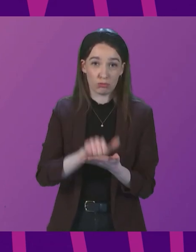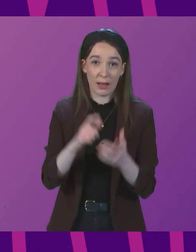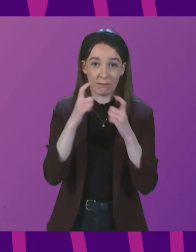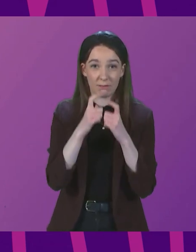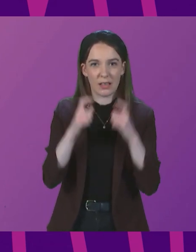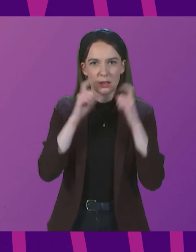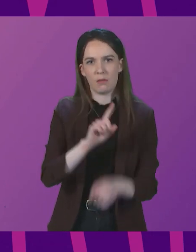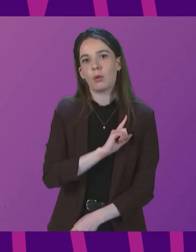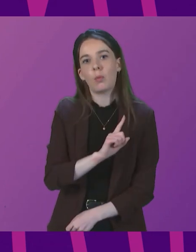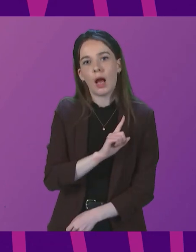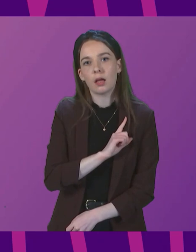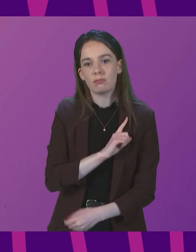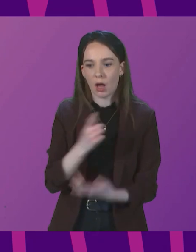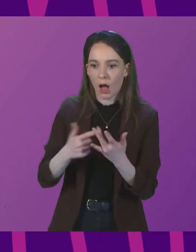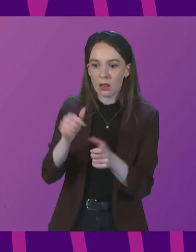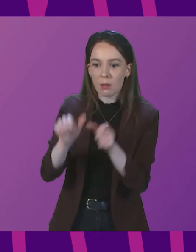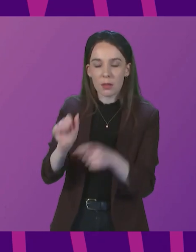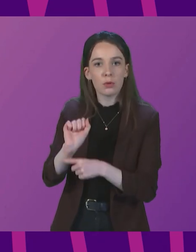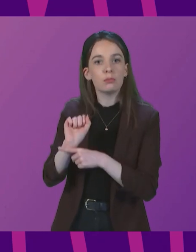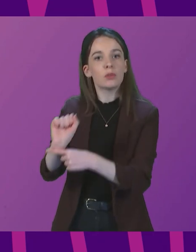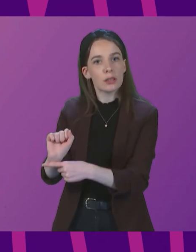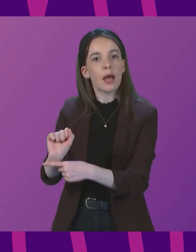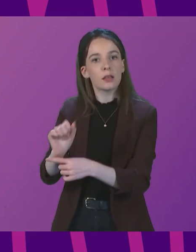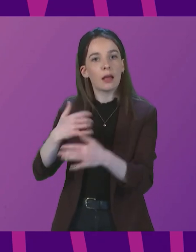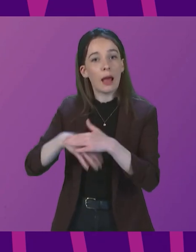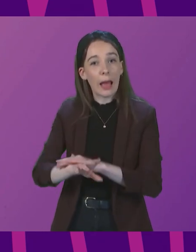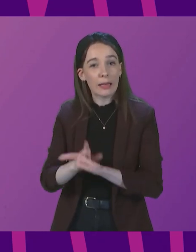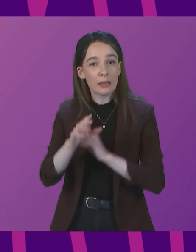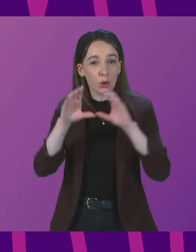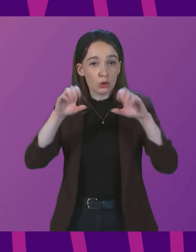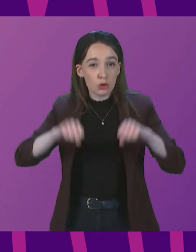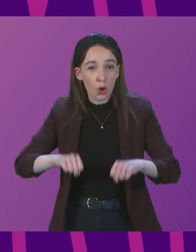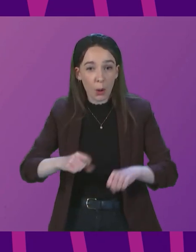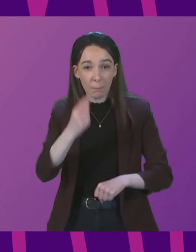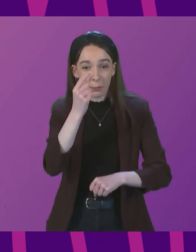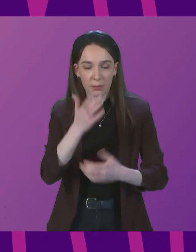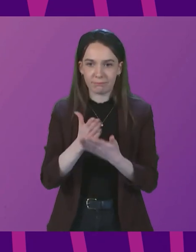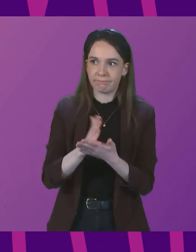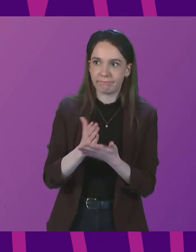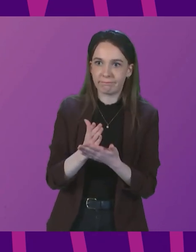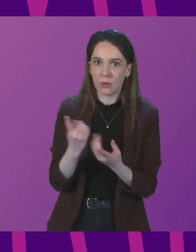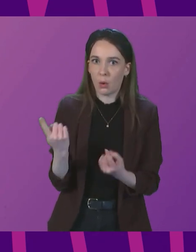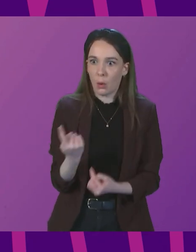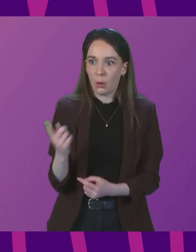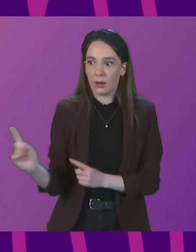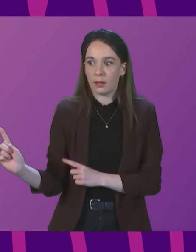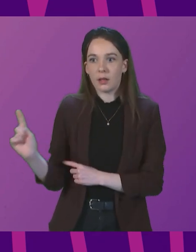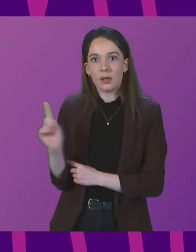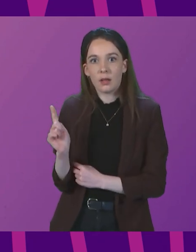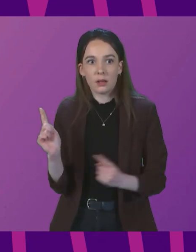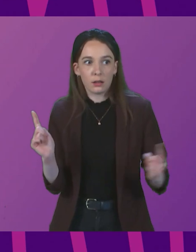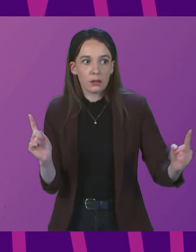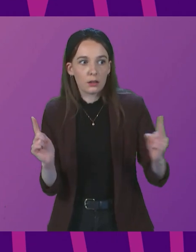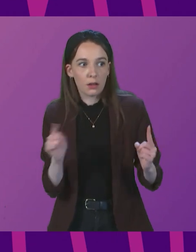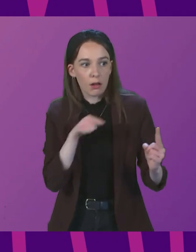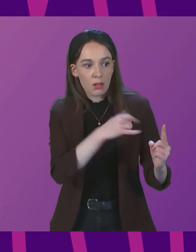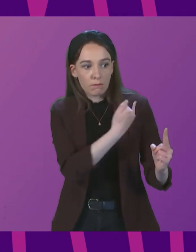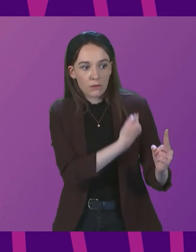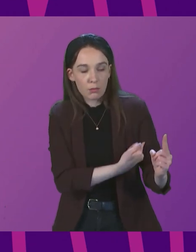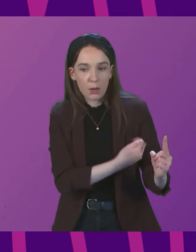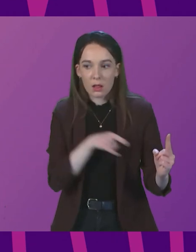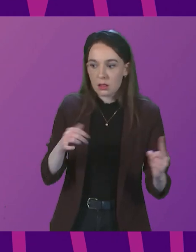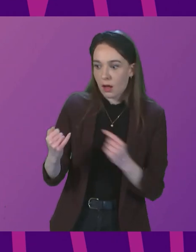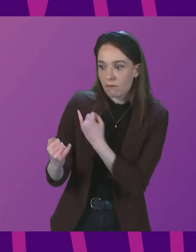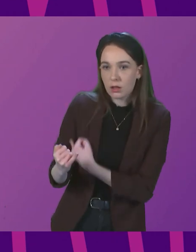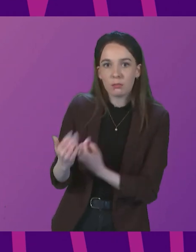giving other people protection. And when you're in a supermarket, you don't know who might be close by who is more clinically vulnerable to